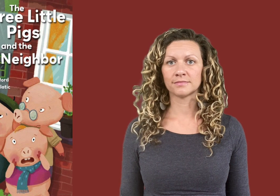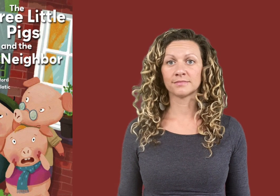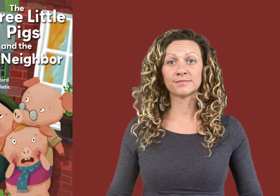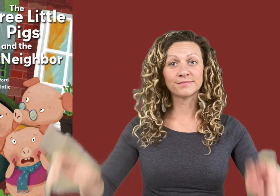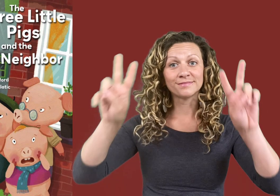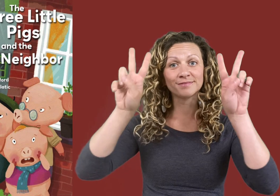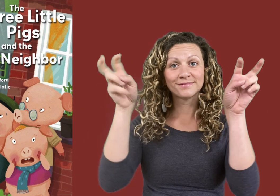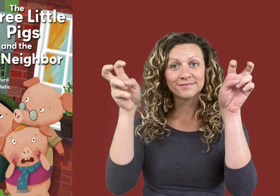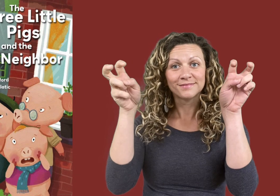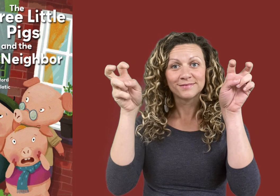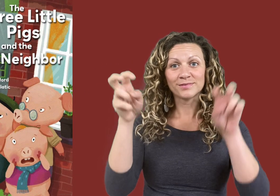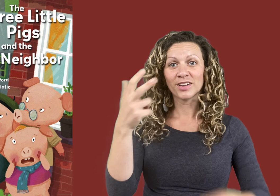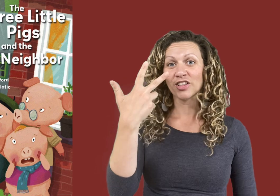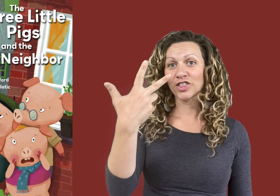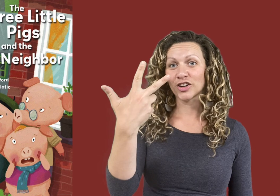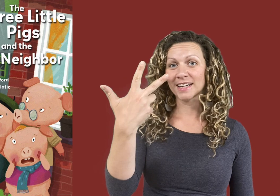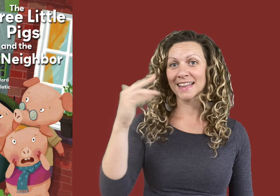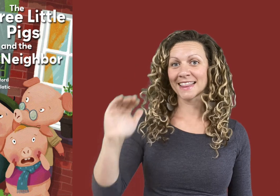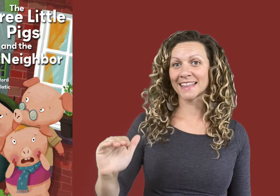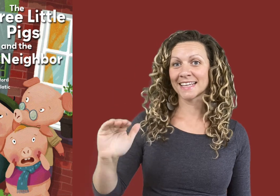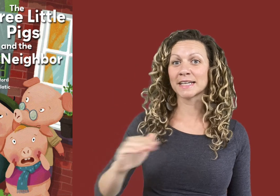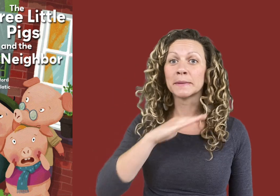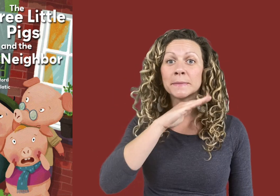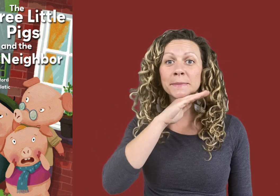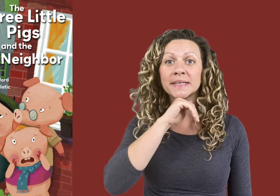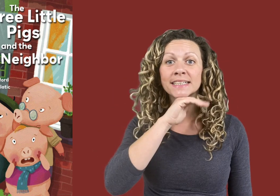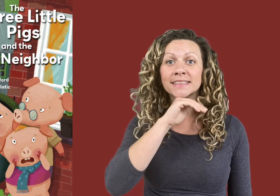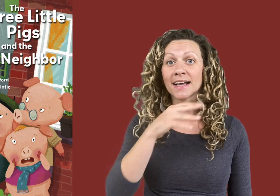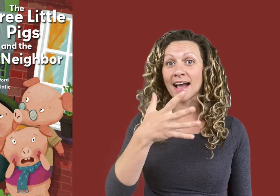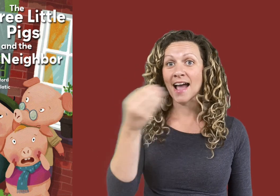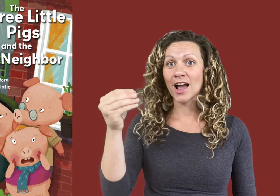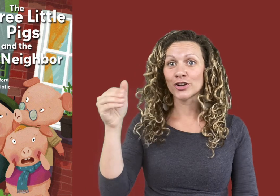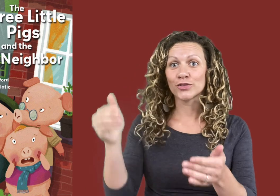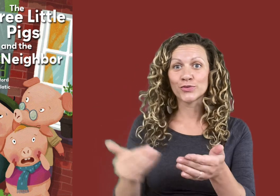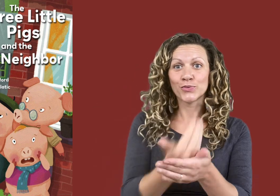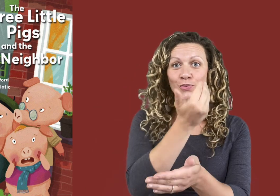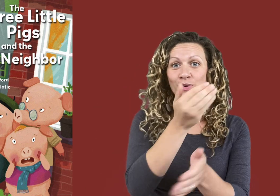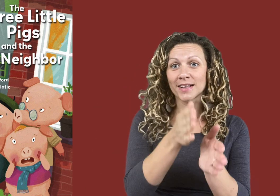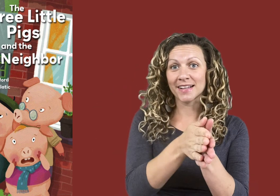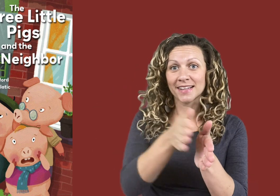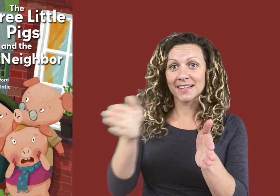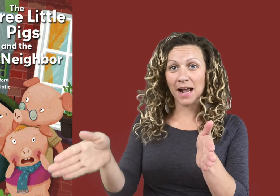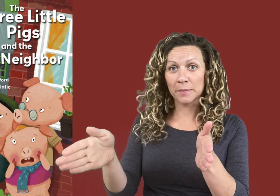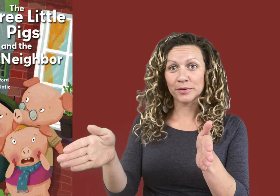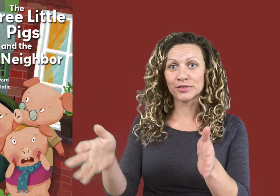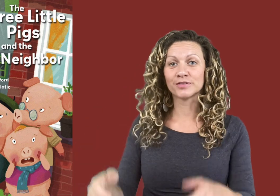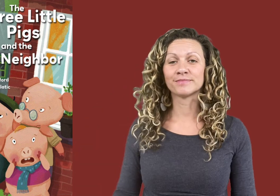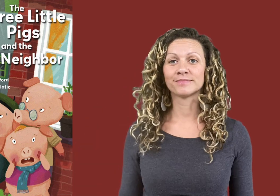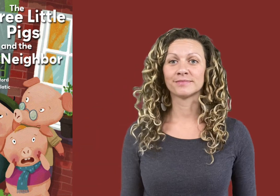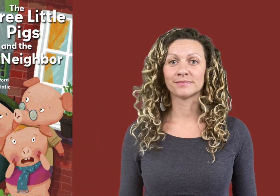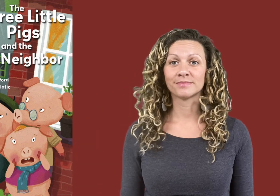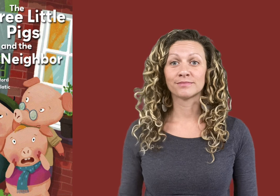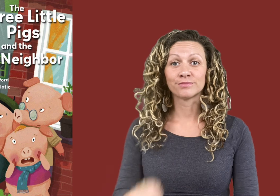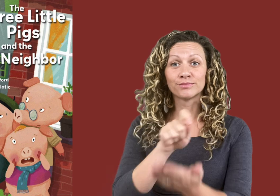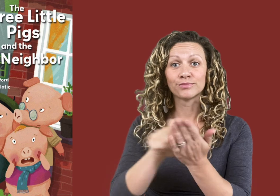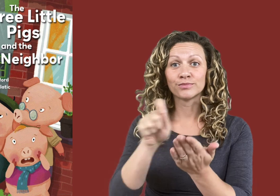This book is titled The Three Little Pigs and the New Neighbor Written